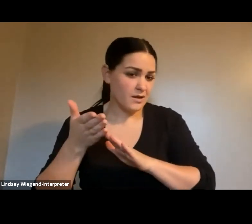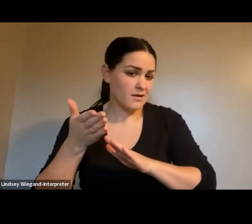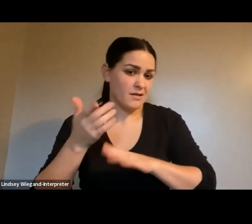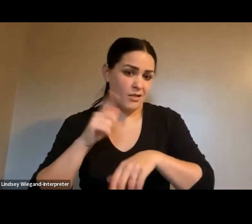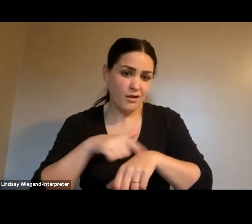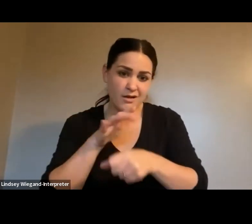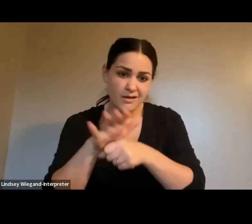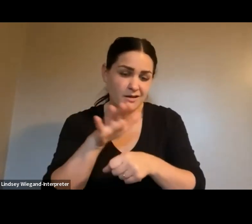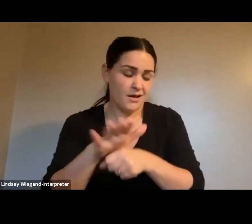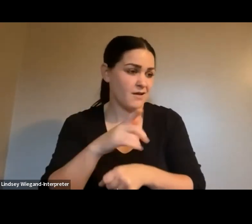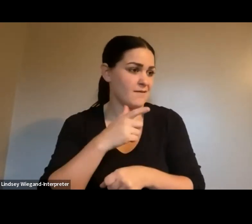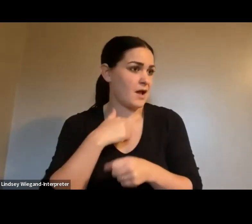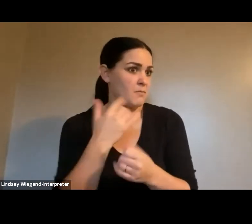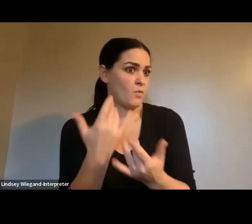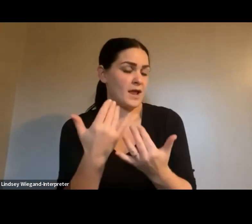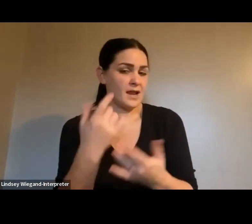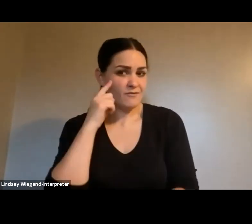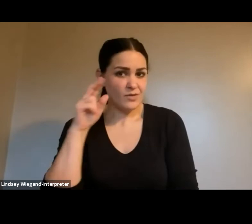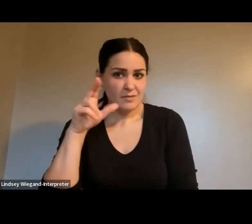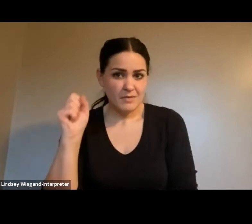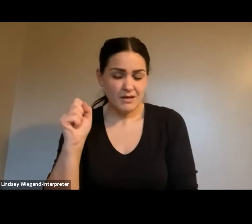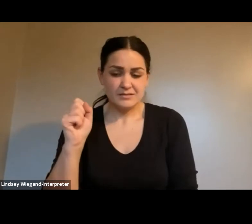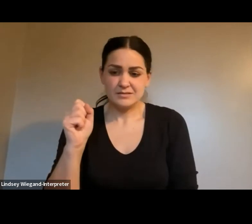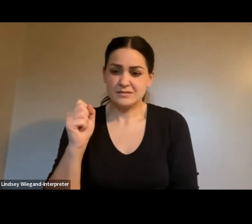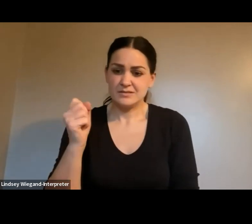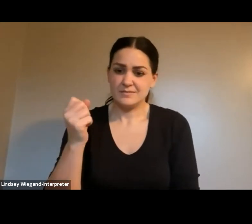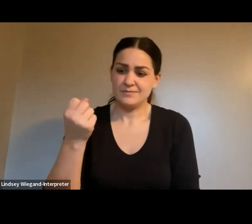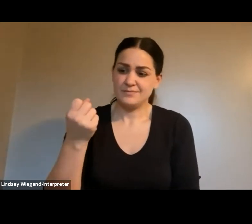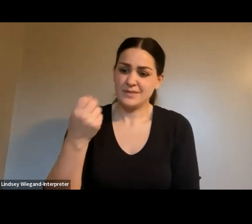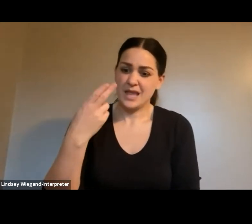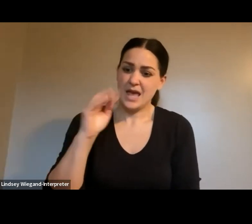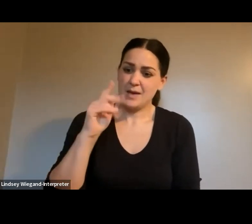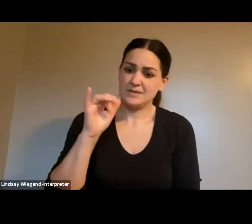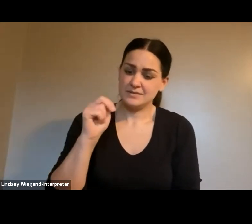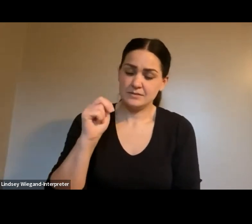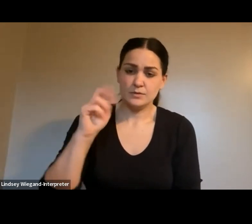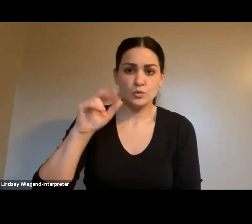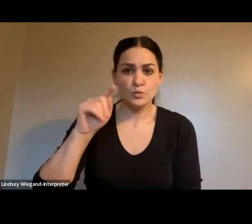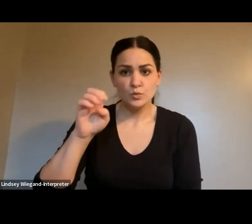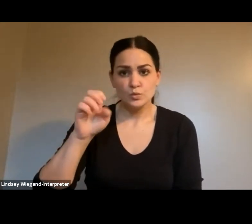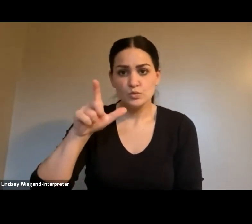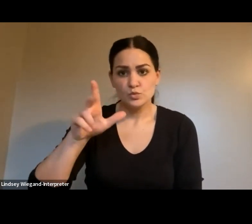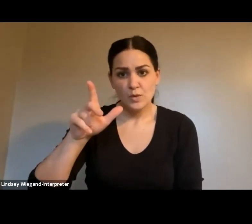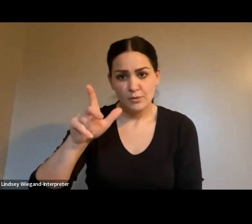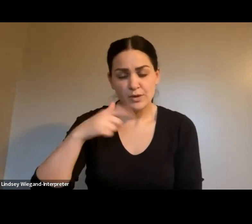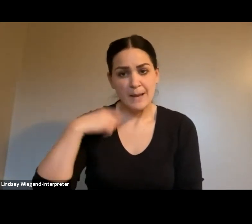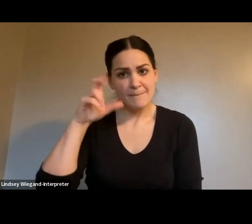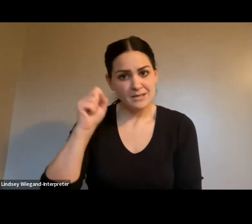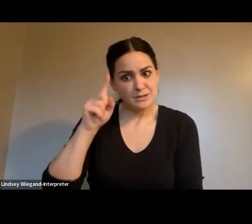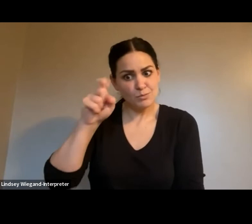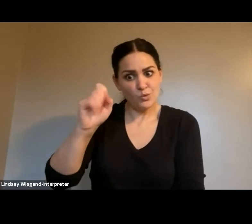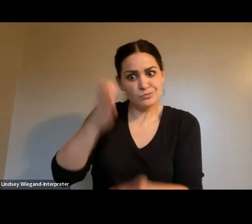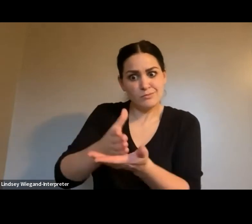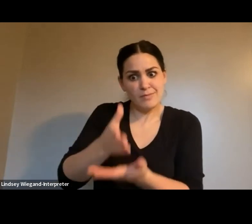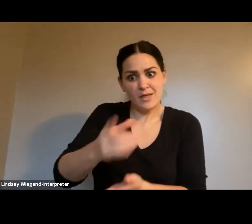waiting out for the bus. Um, the Hamilton, the Route 23 and buses that supposed to be there every hour is